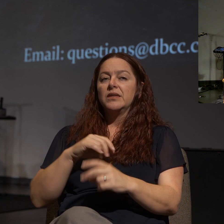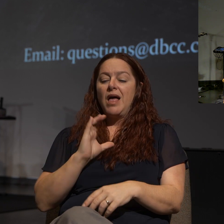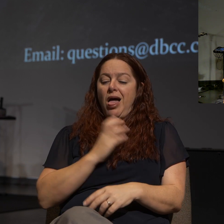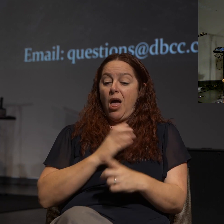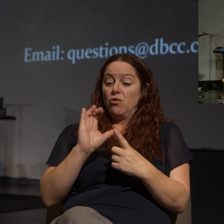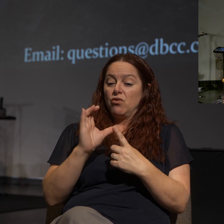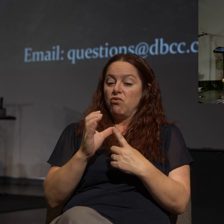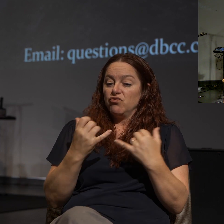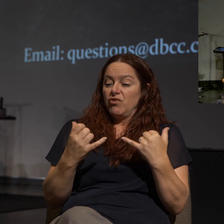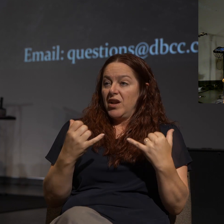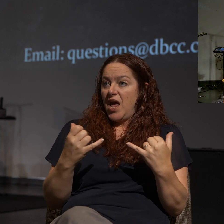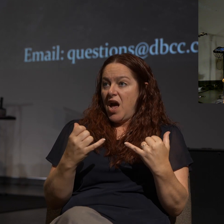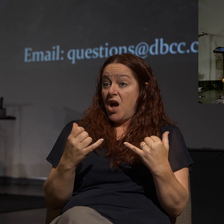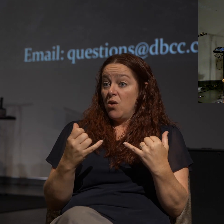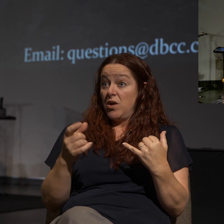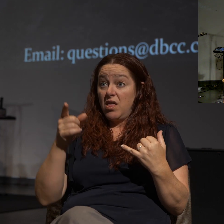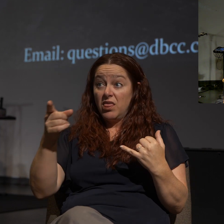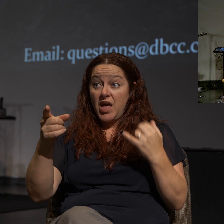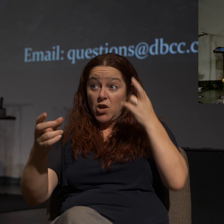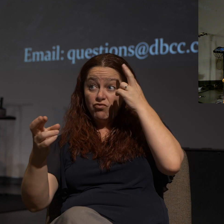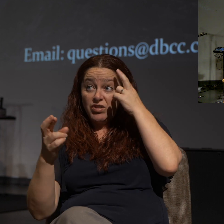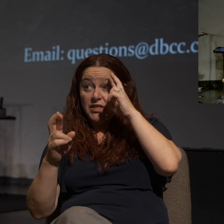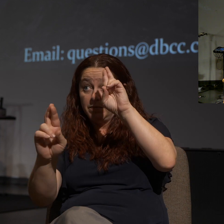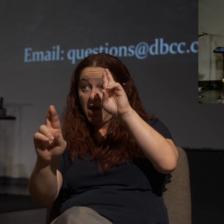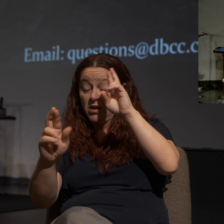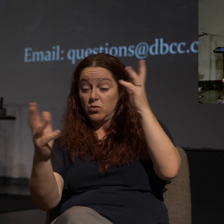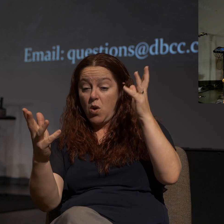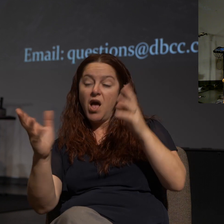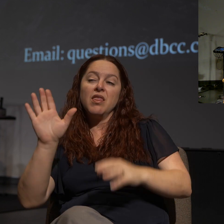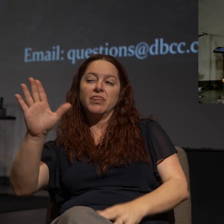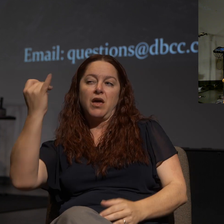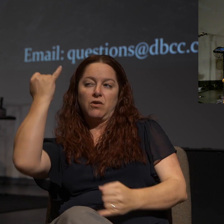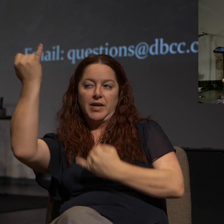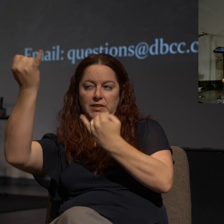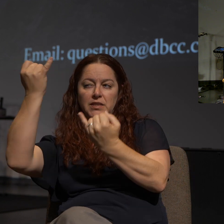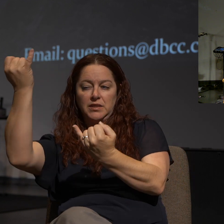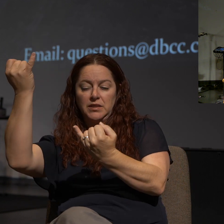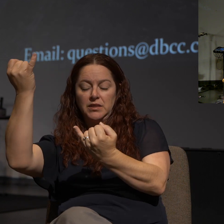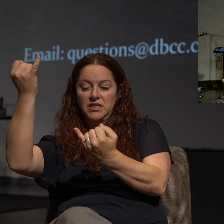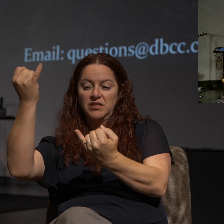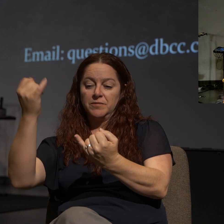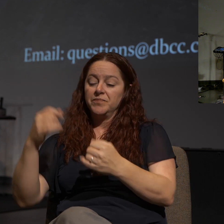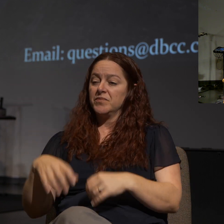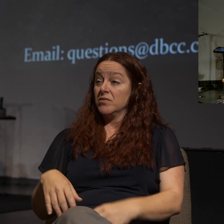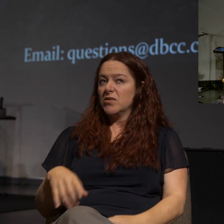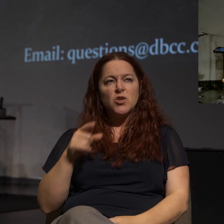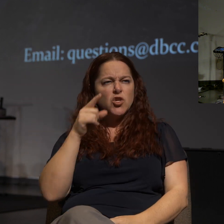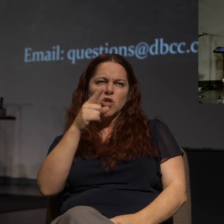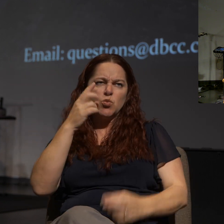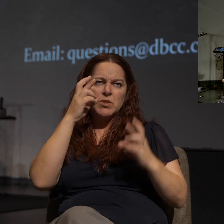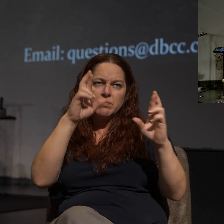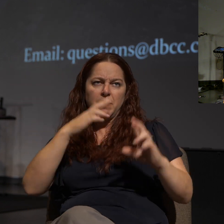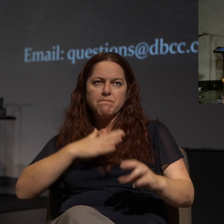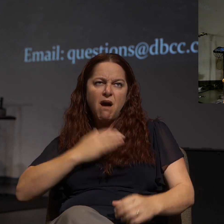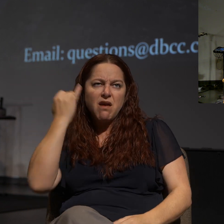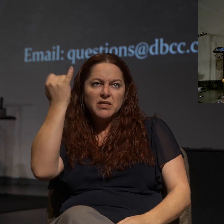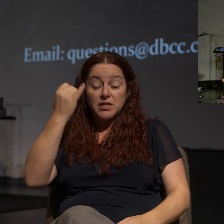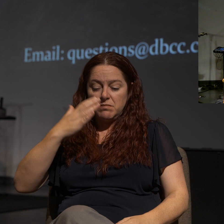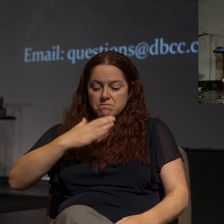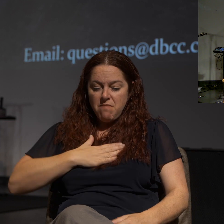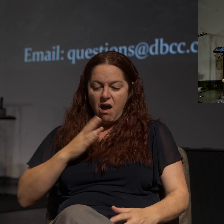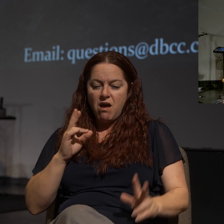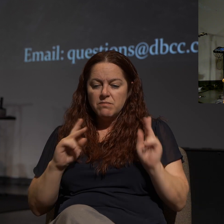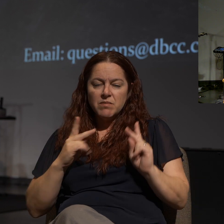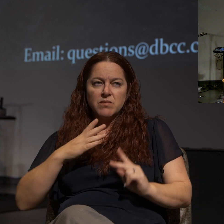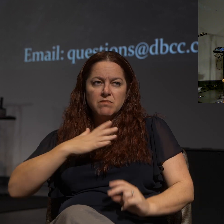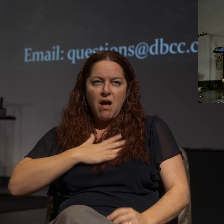culture right now, what they are respecting above all else are their ideas. You respect my ideas. My ideas and my people are